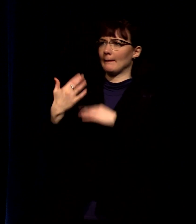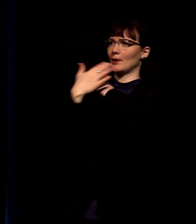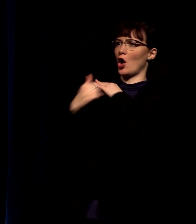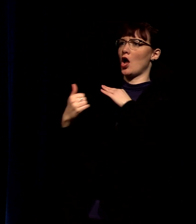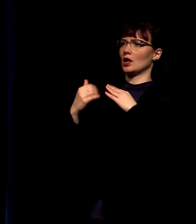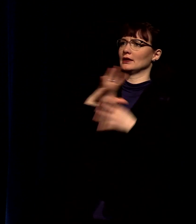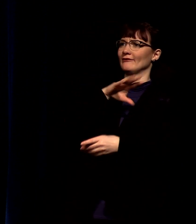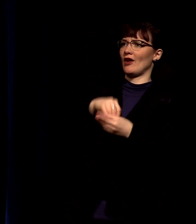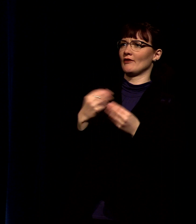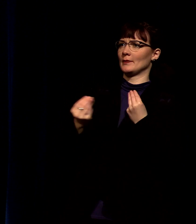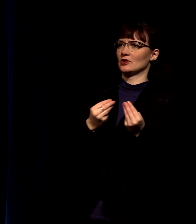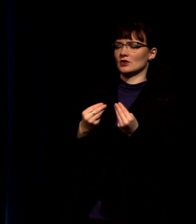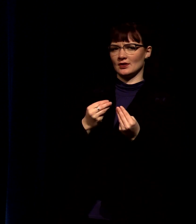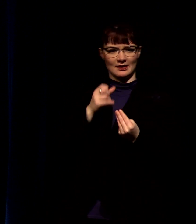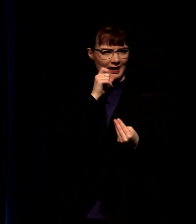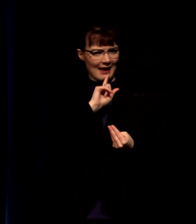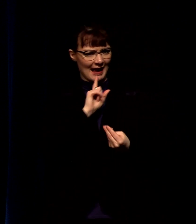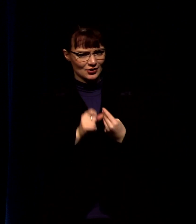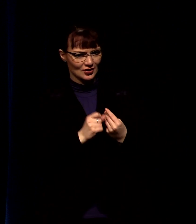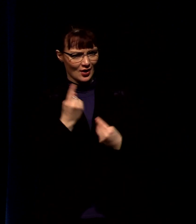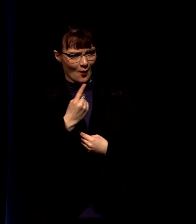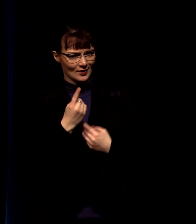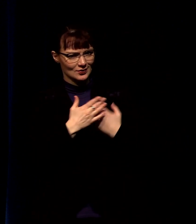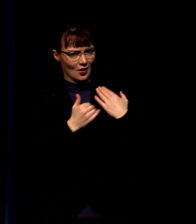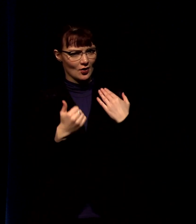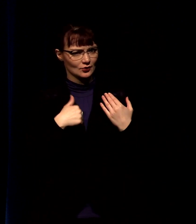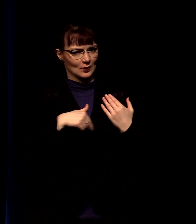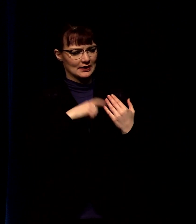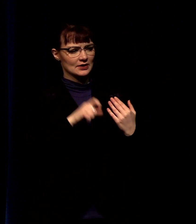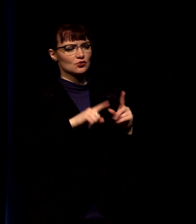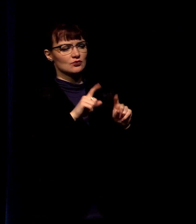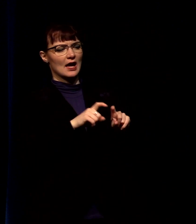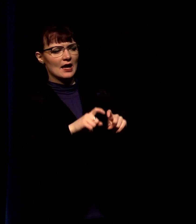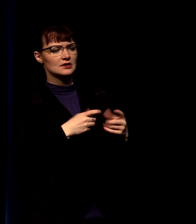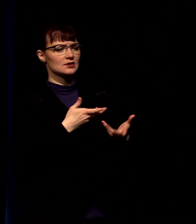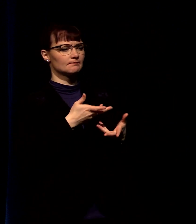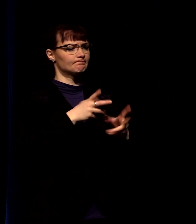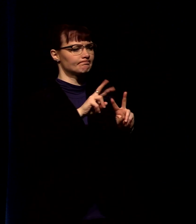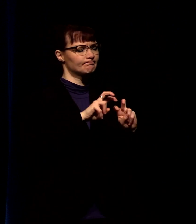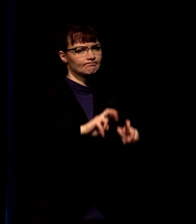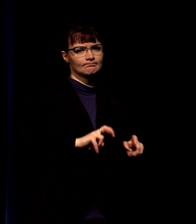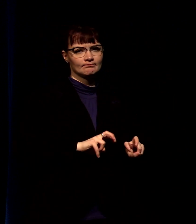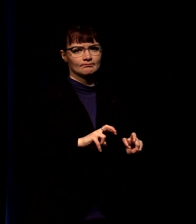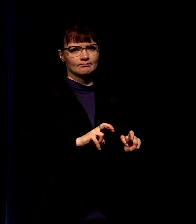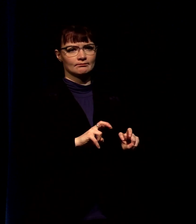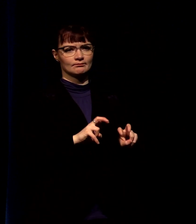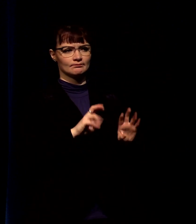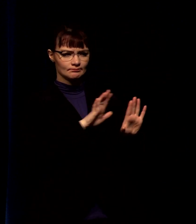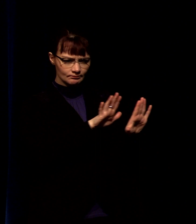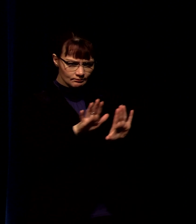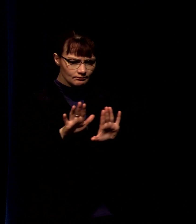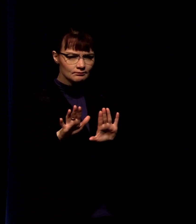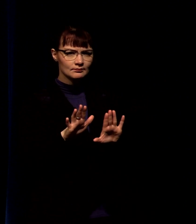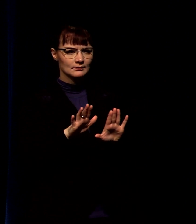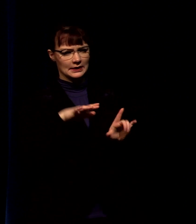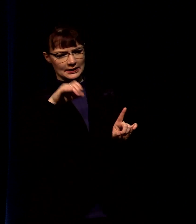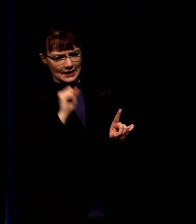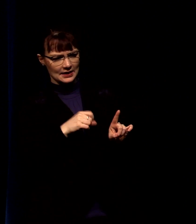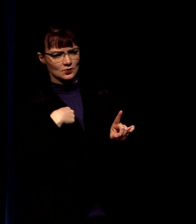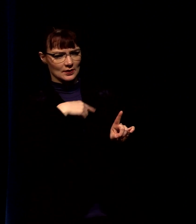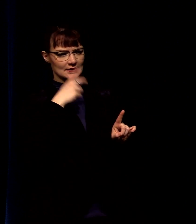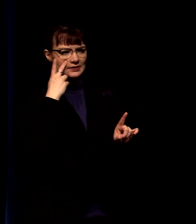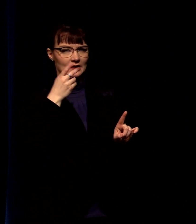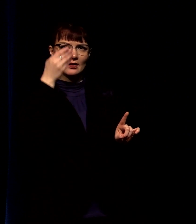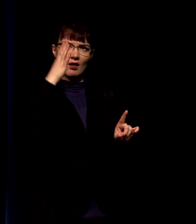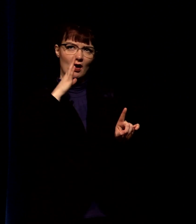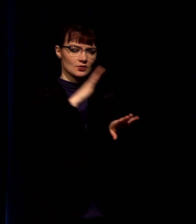um are actually called of god and so we need to test and approve as we lay hands on people and say this is someone that we